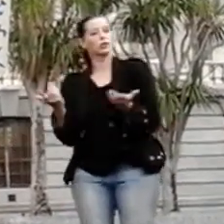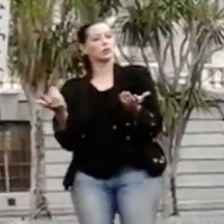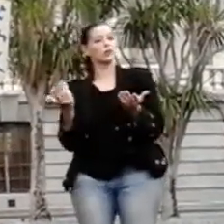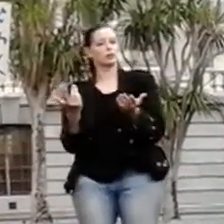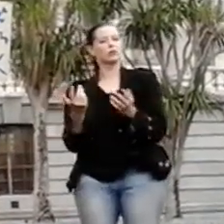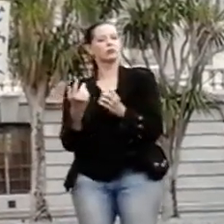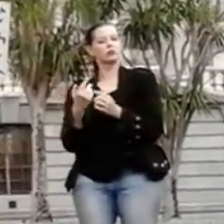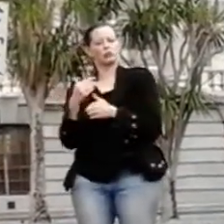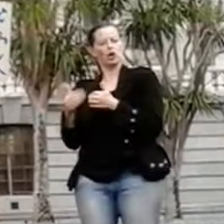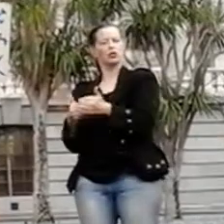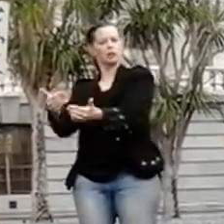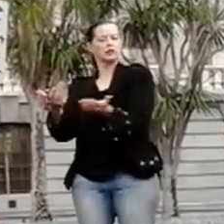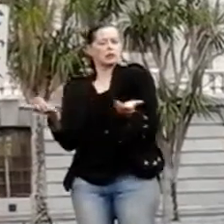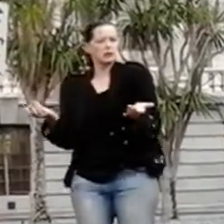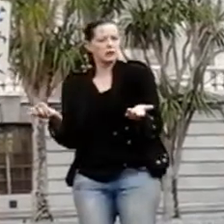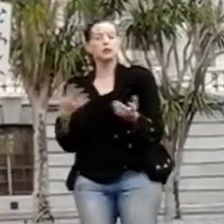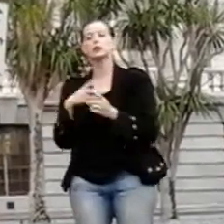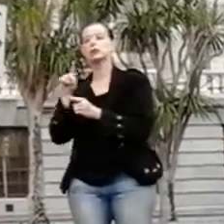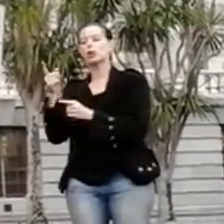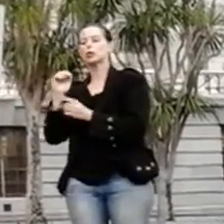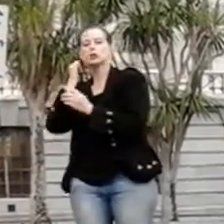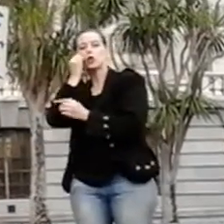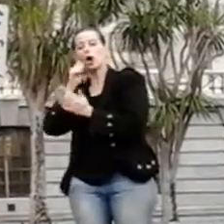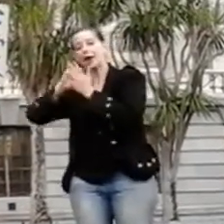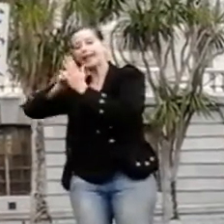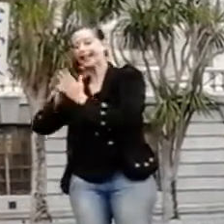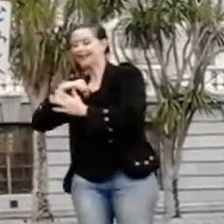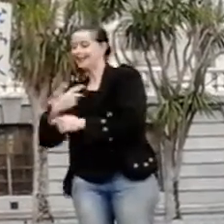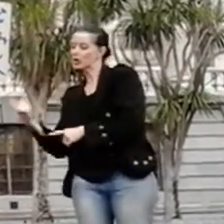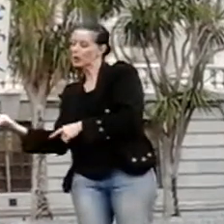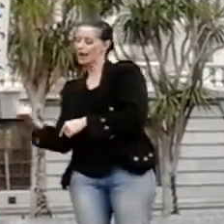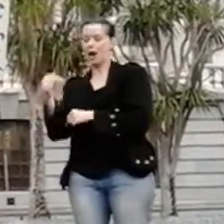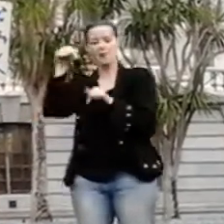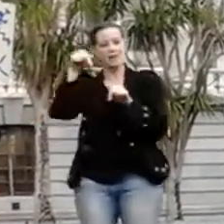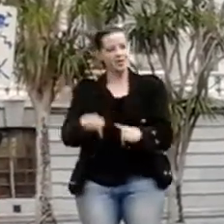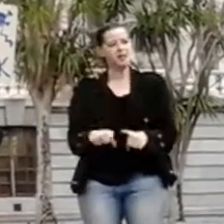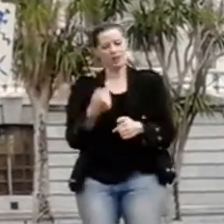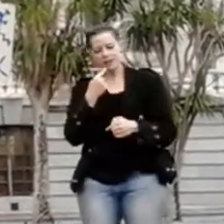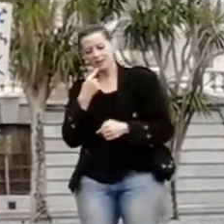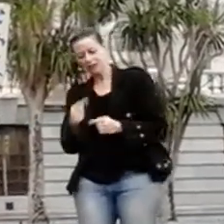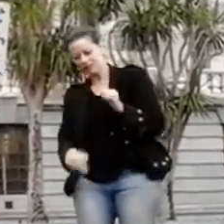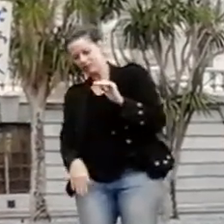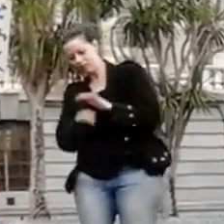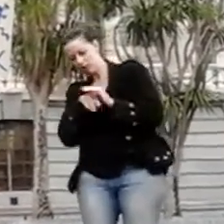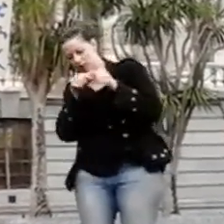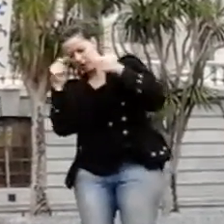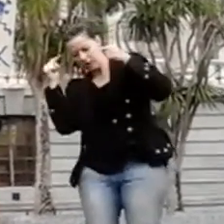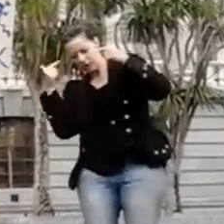government's negotiating position. Otherwise, he's not acting in our name and he must be stopped from doing that.